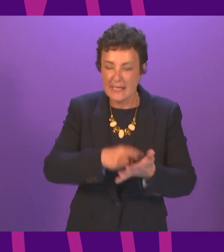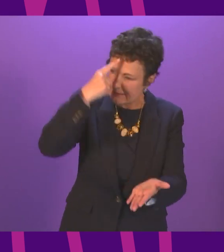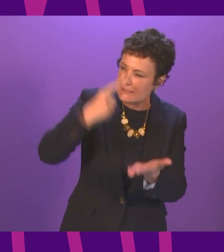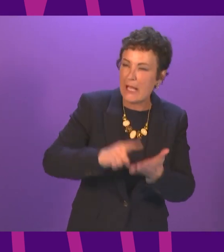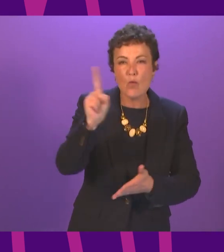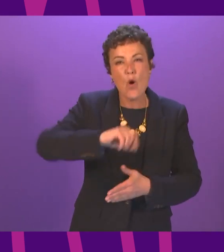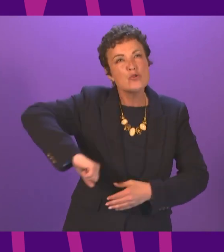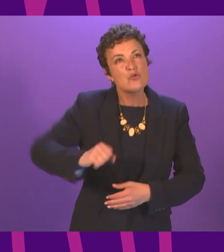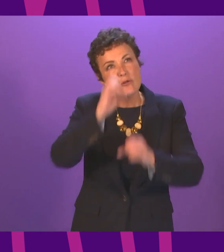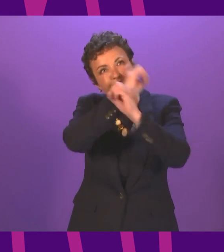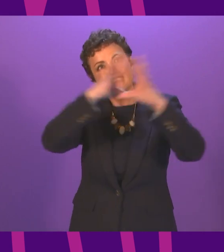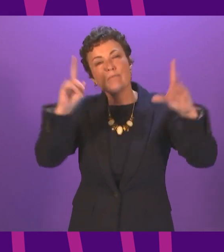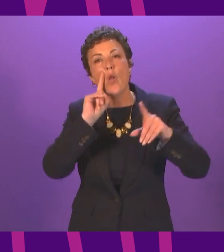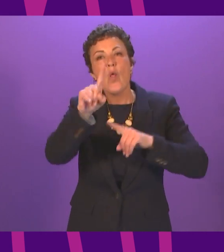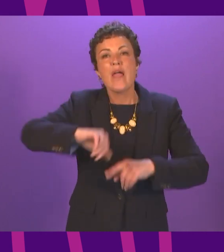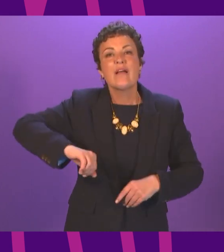be thank you